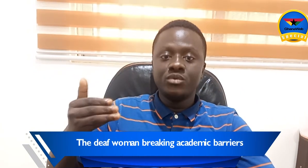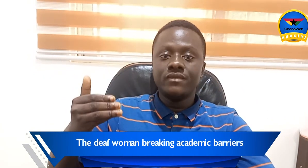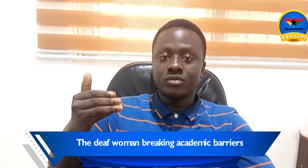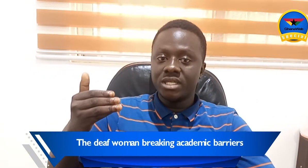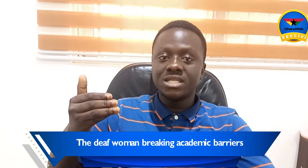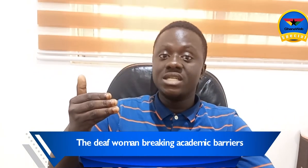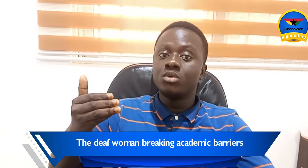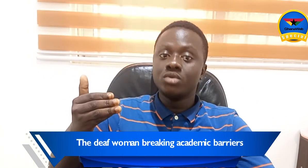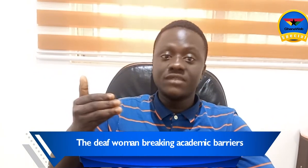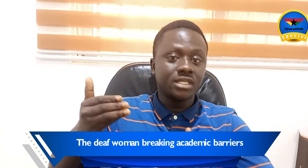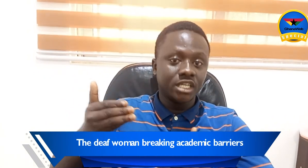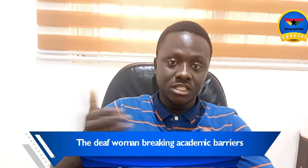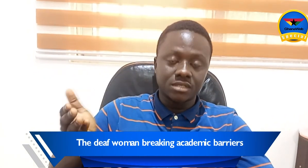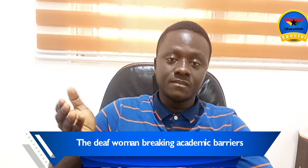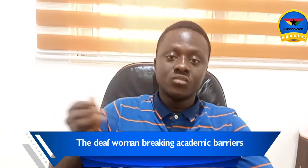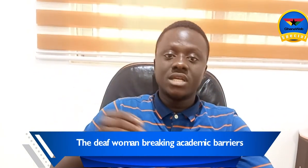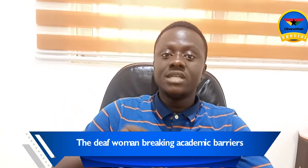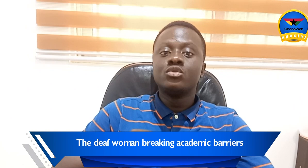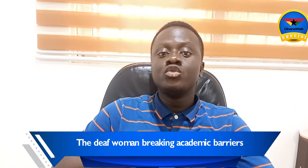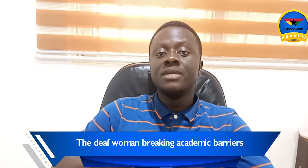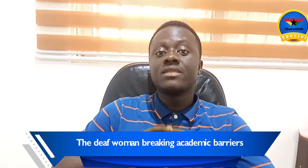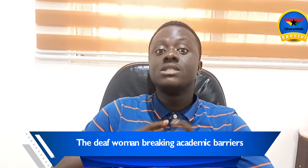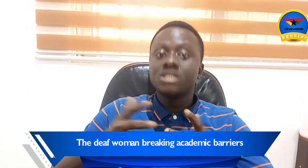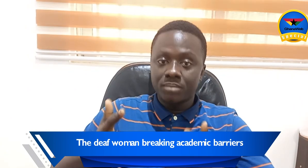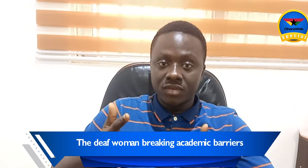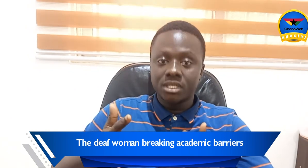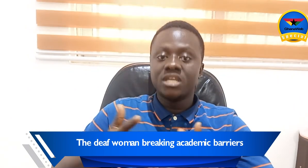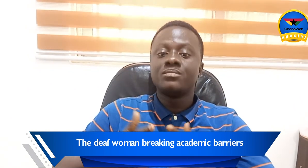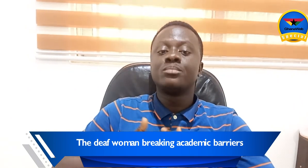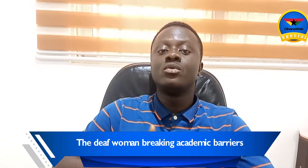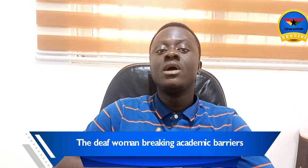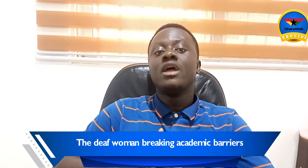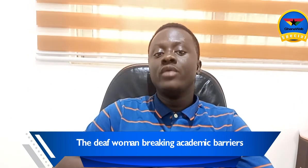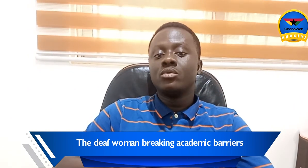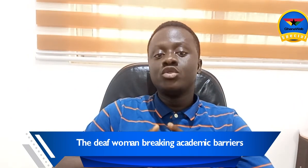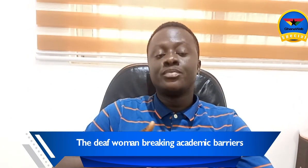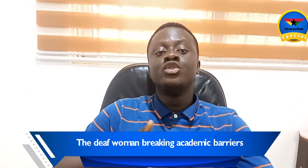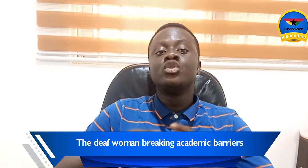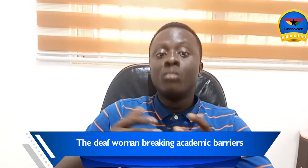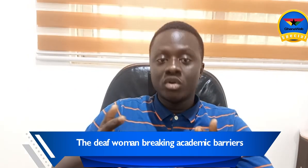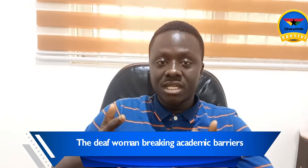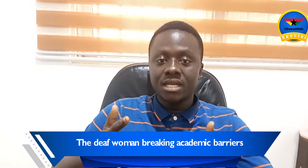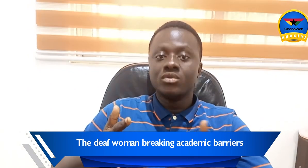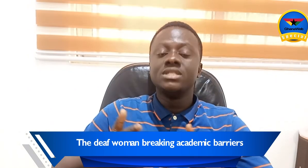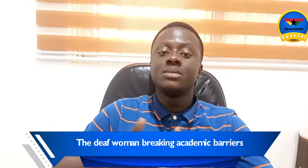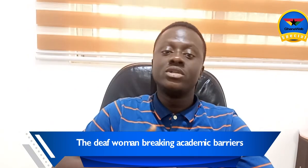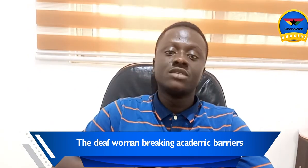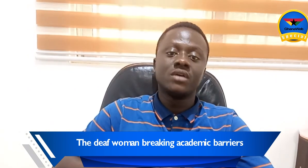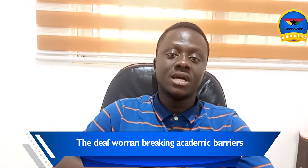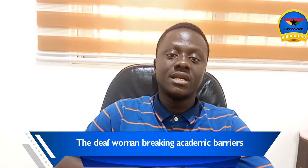we've created an inclusive education. And that is going to make things simpler for the deaf people. And we are going to produce more sign language interpreters for Ghana.